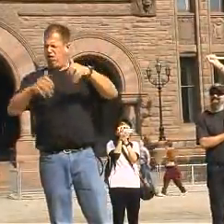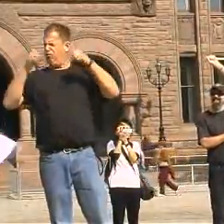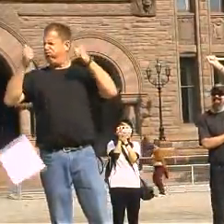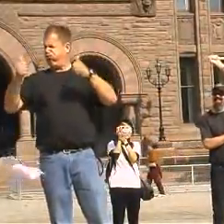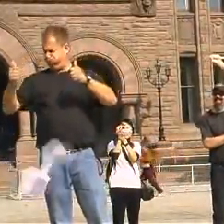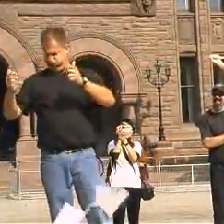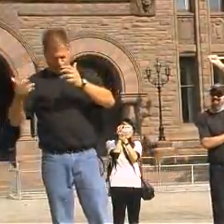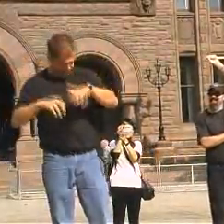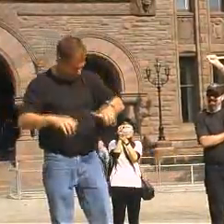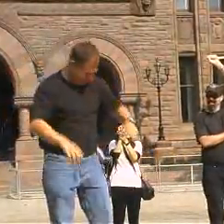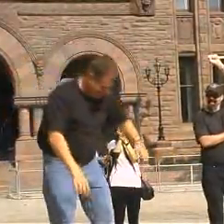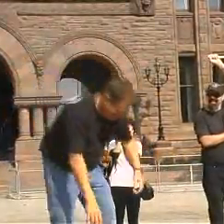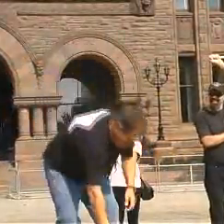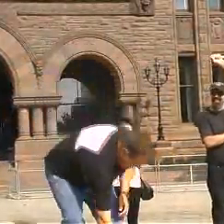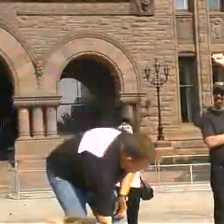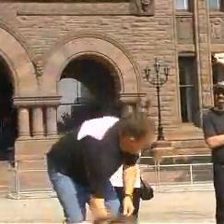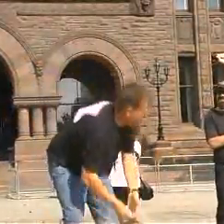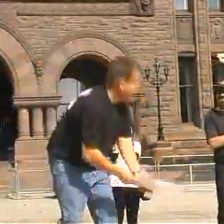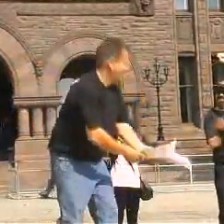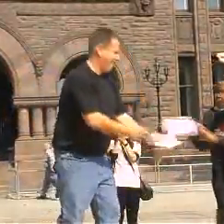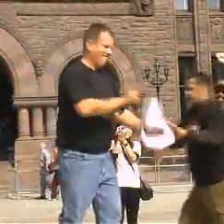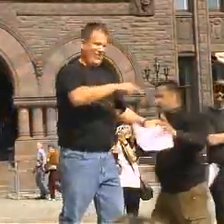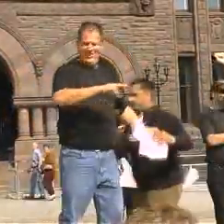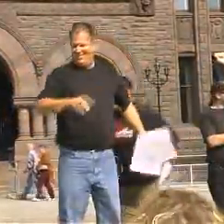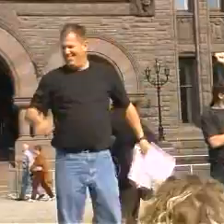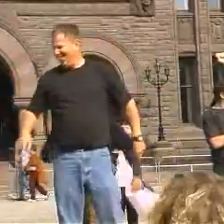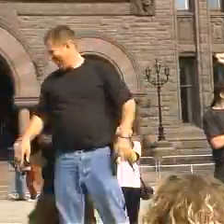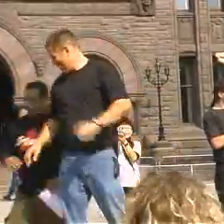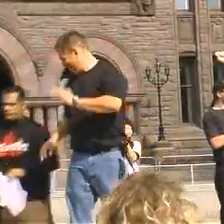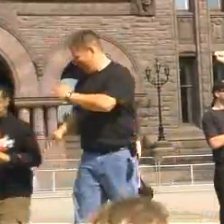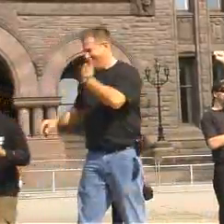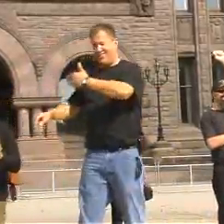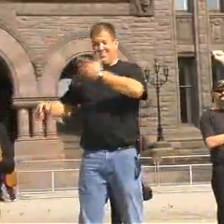Across Canada, rallies are being held today. Thank you, BJ.